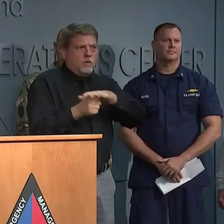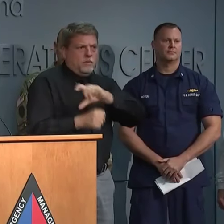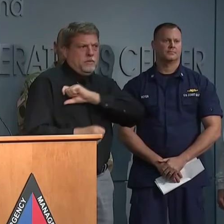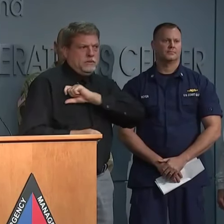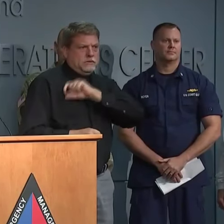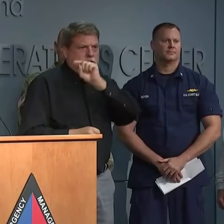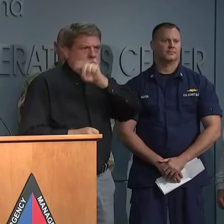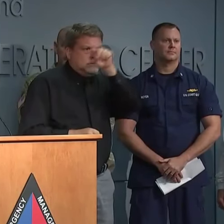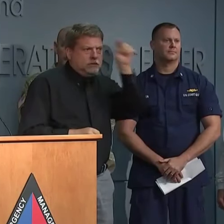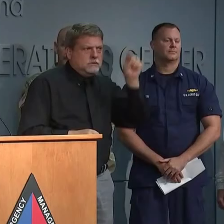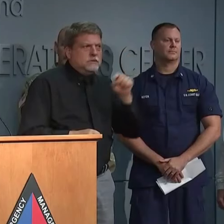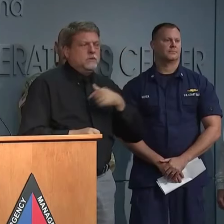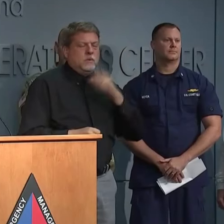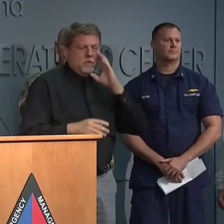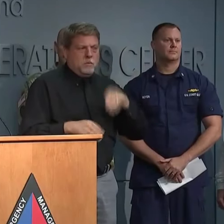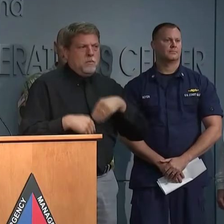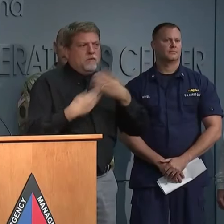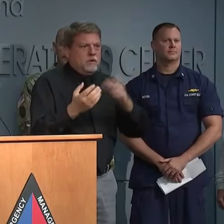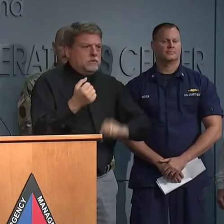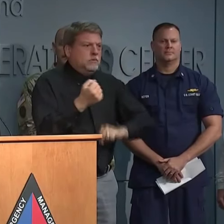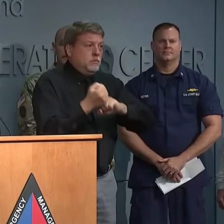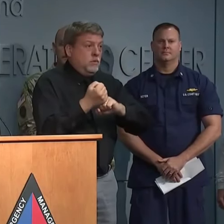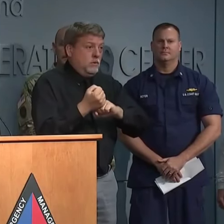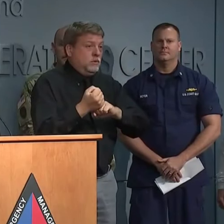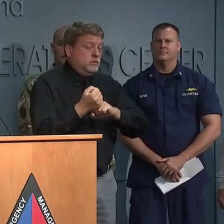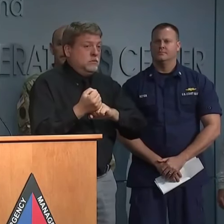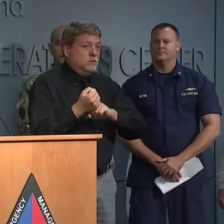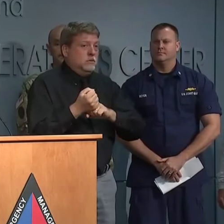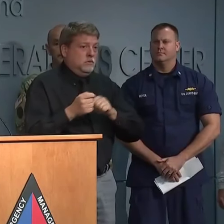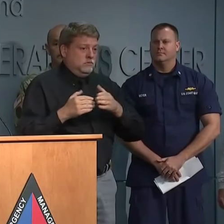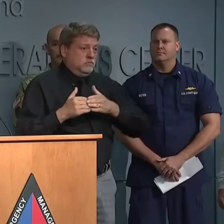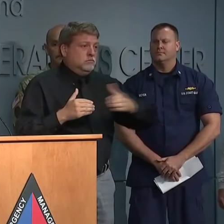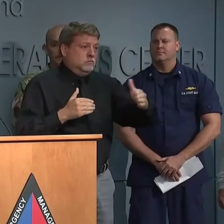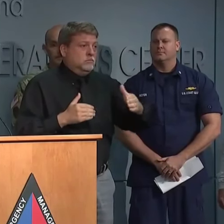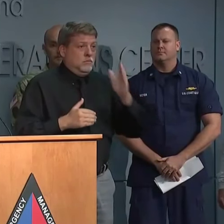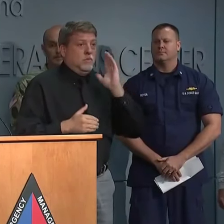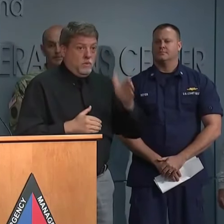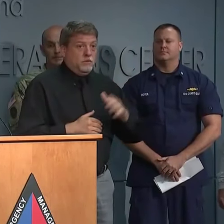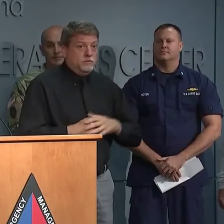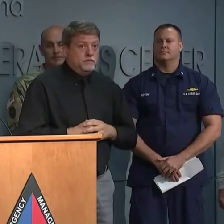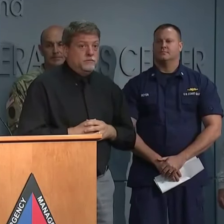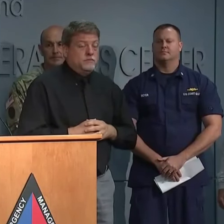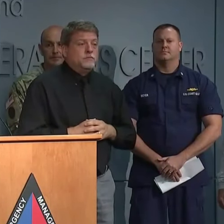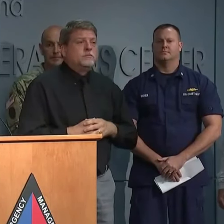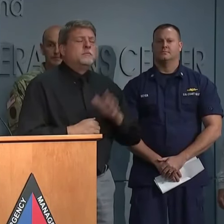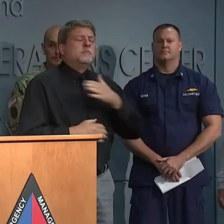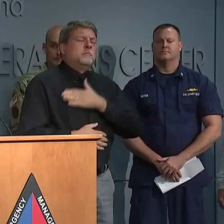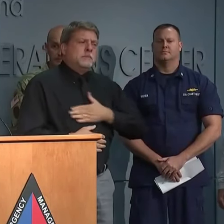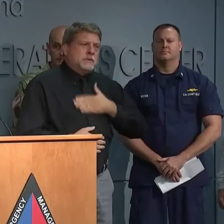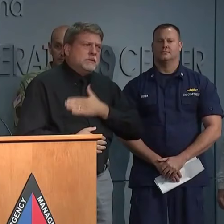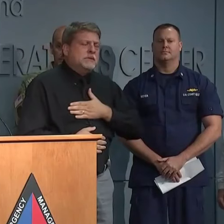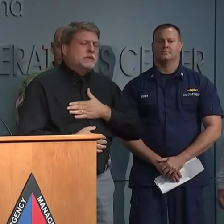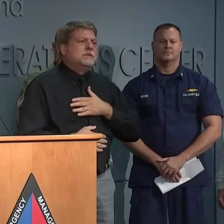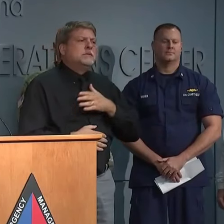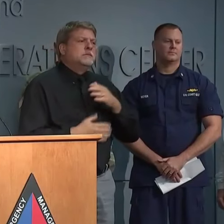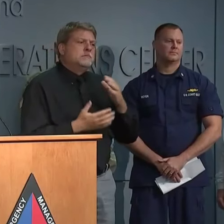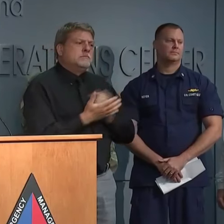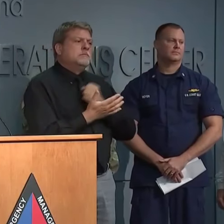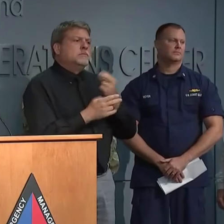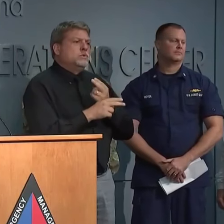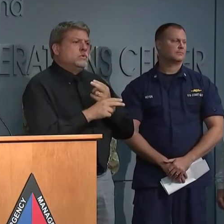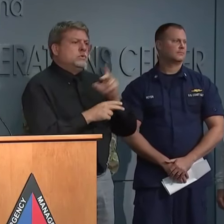partners and assist as needed in the hours and days to come. Please continue to utilize